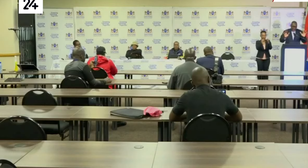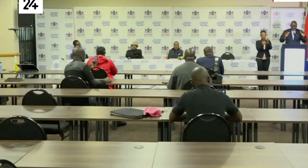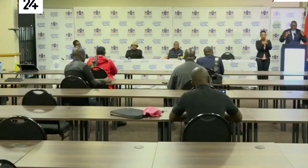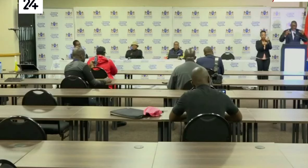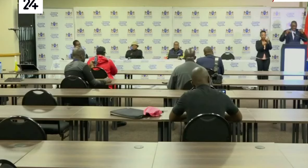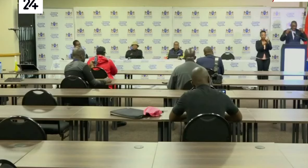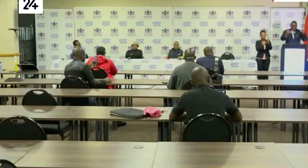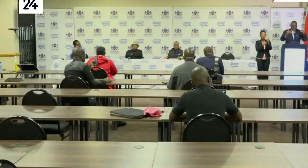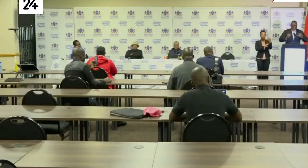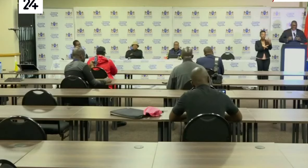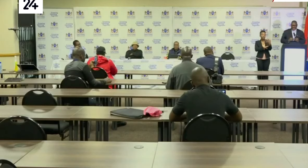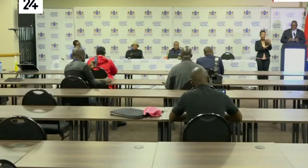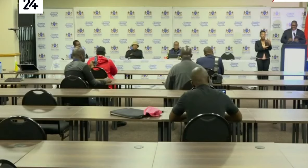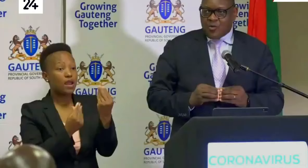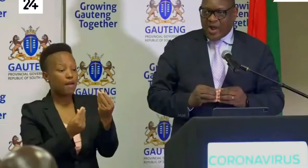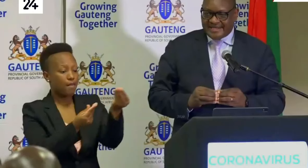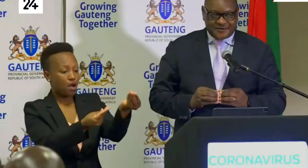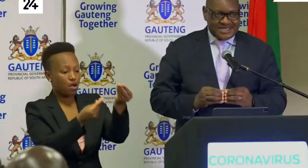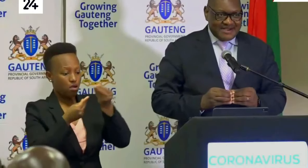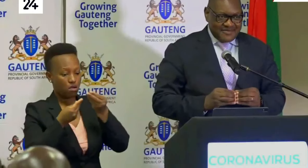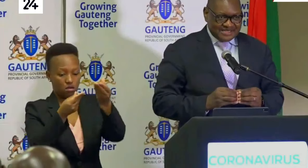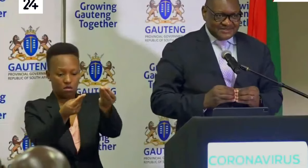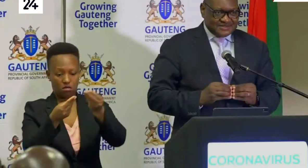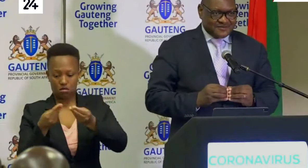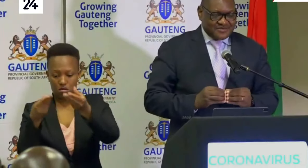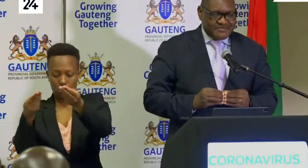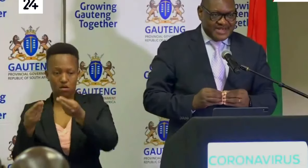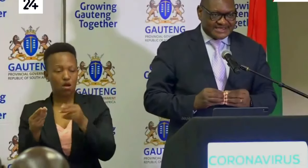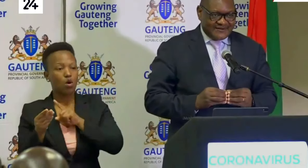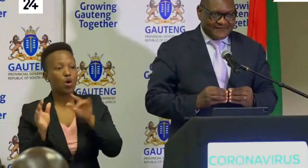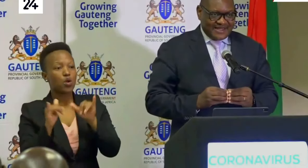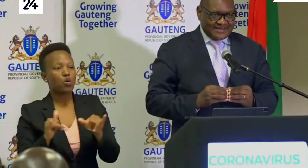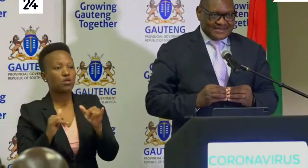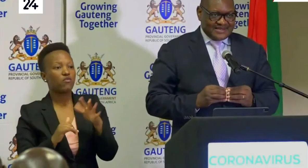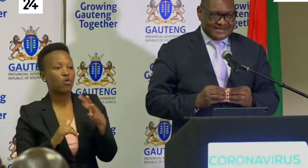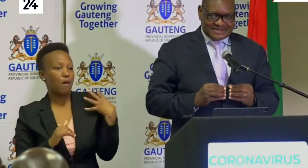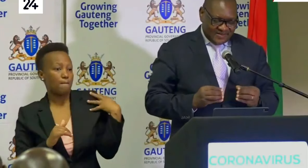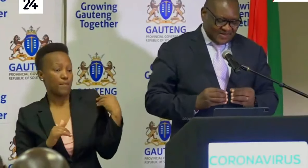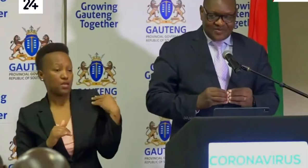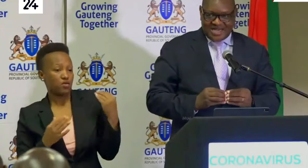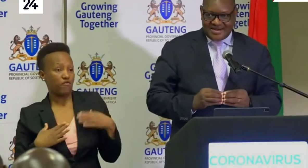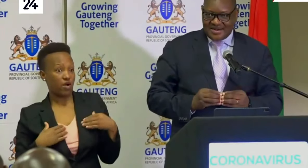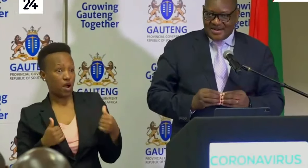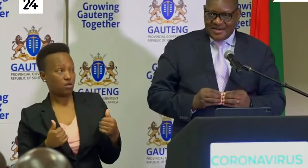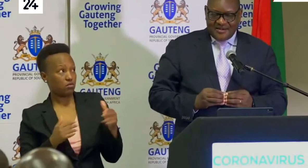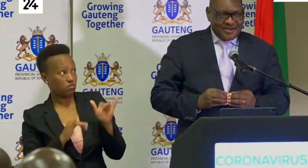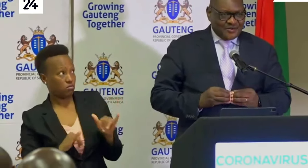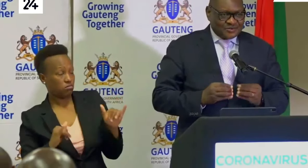When the numbers are coming, and we wait for the numbers from the Minister of Health, he is the only one